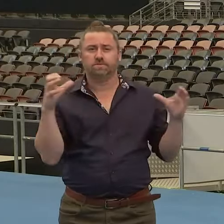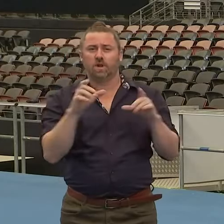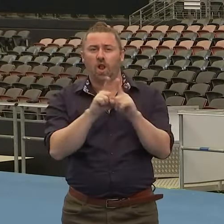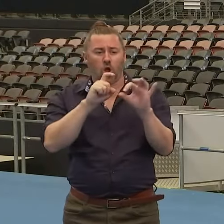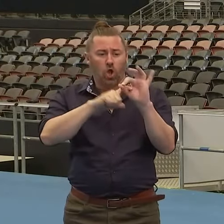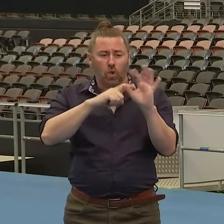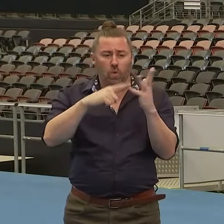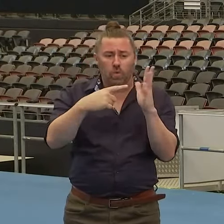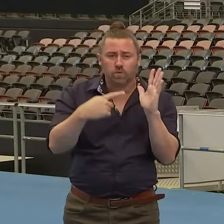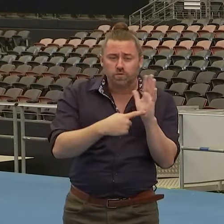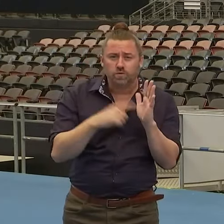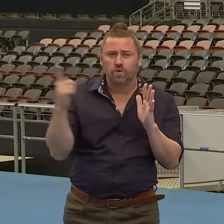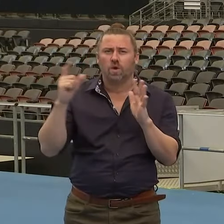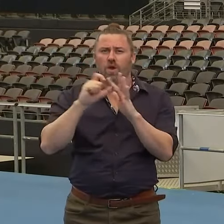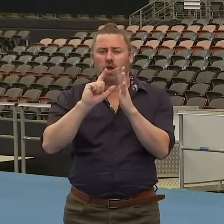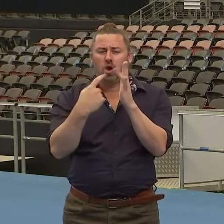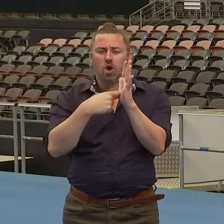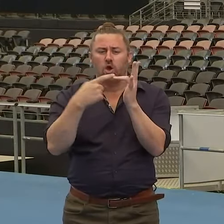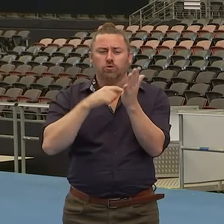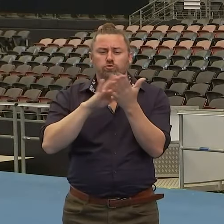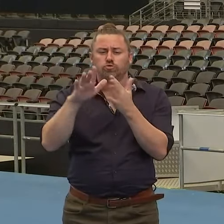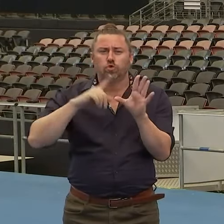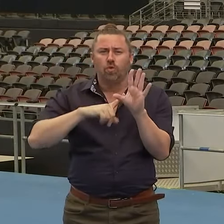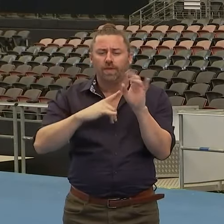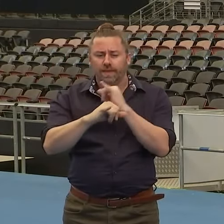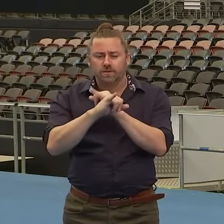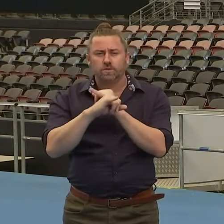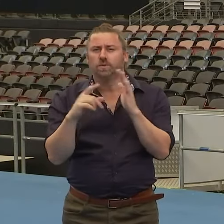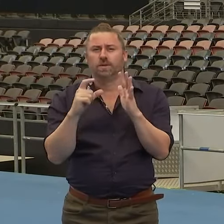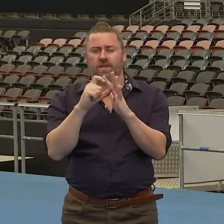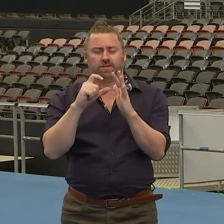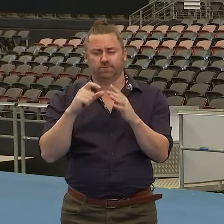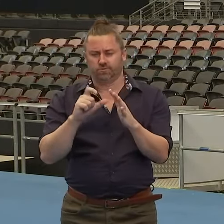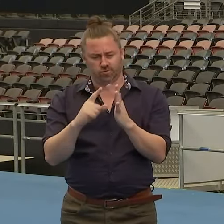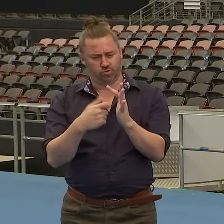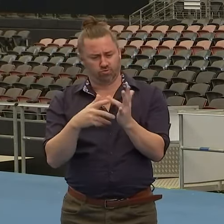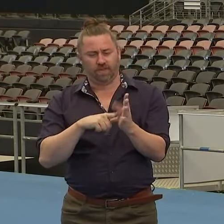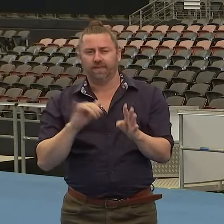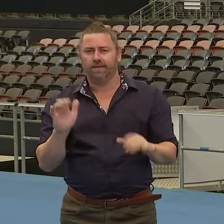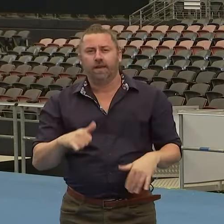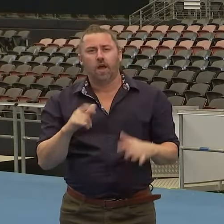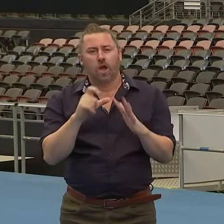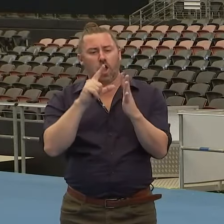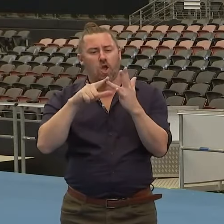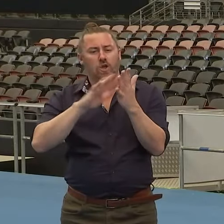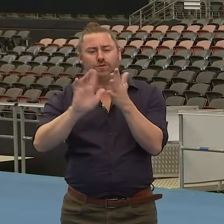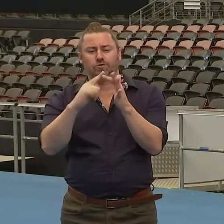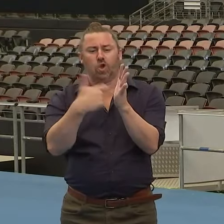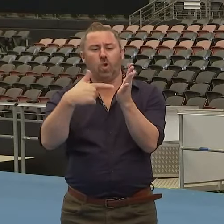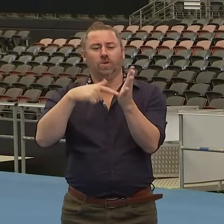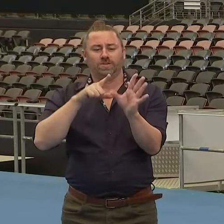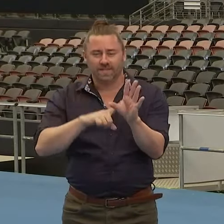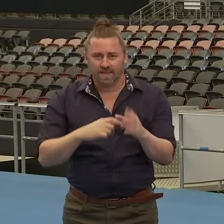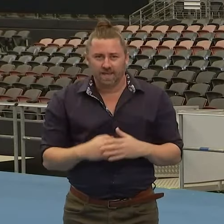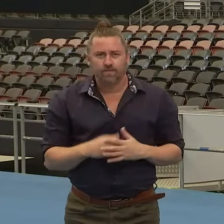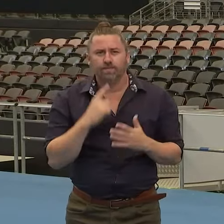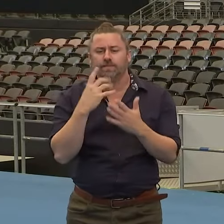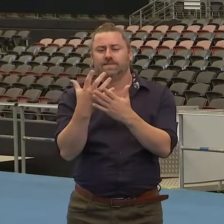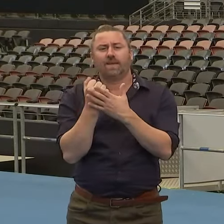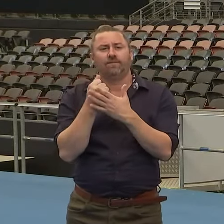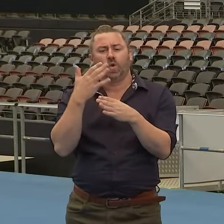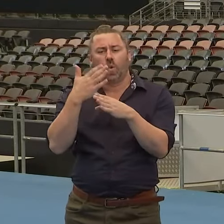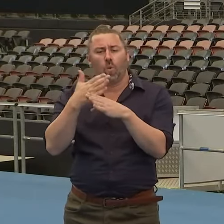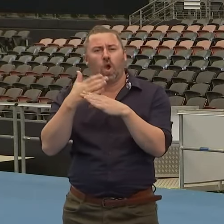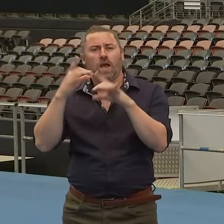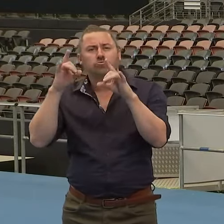QUT, the Doherty Institute, we had Safe Work Australia, we had experts